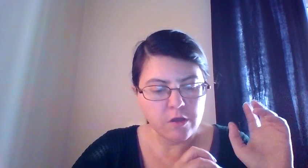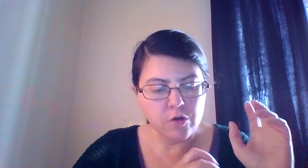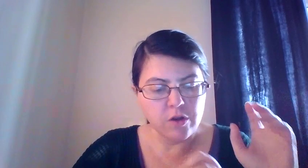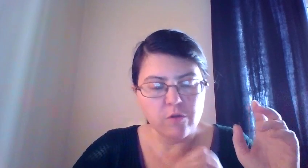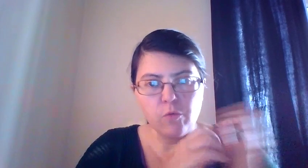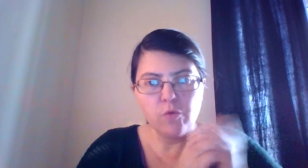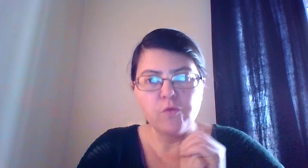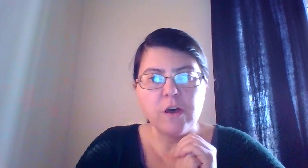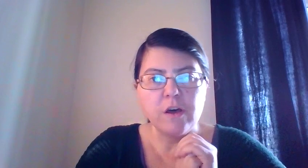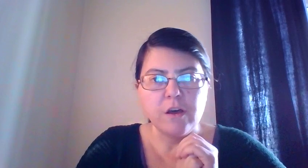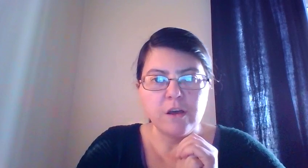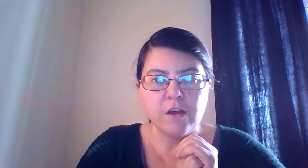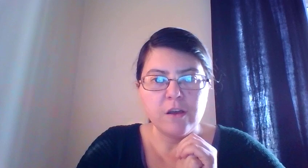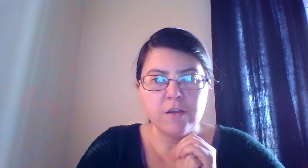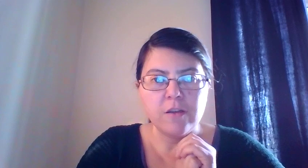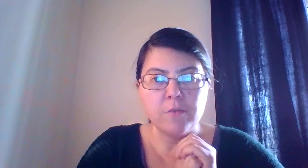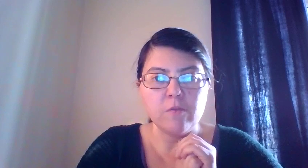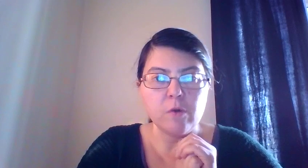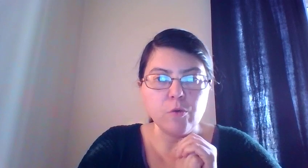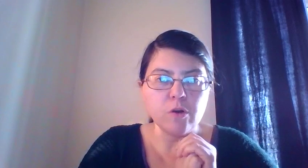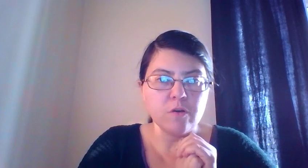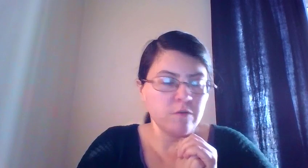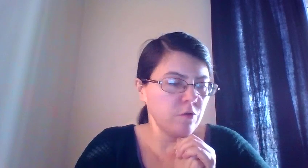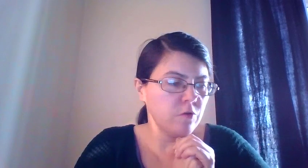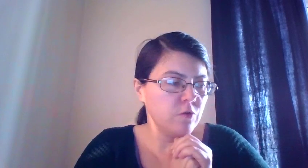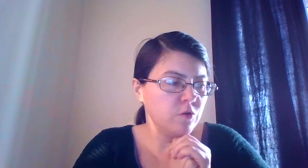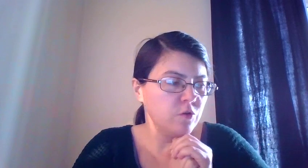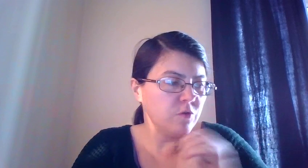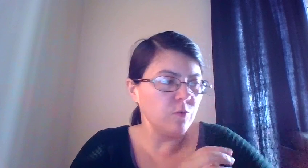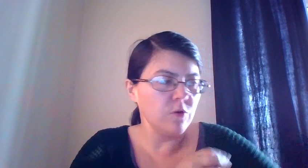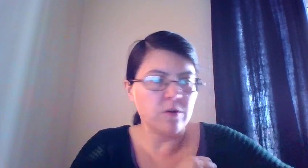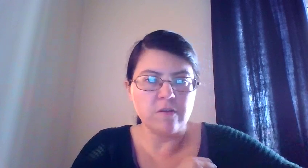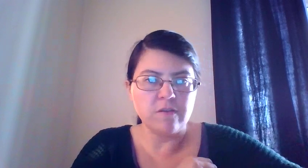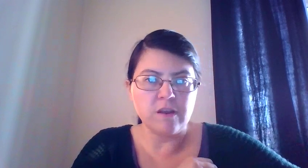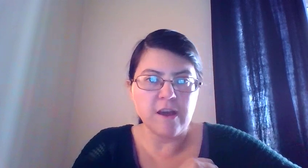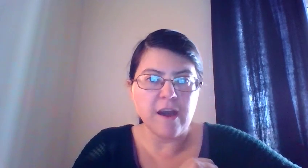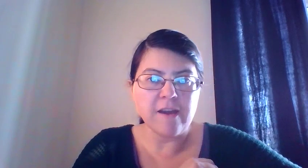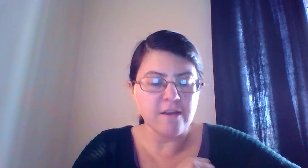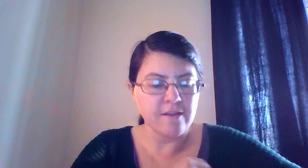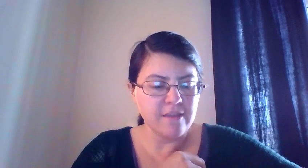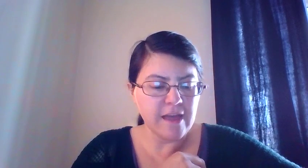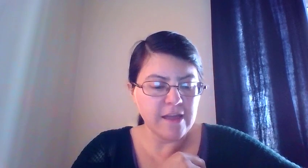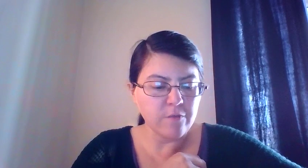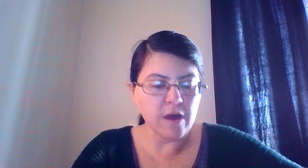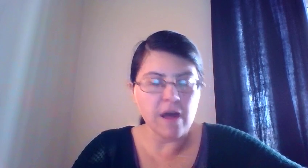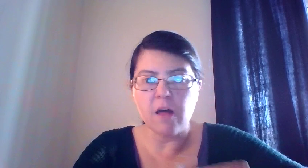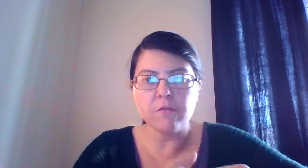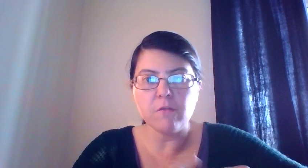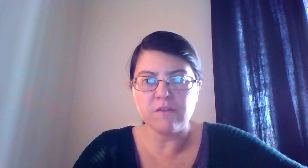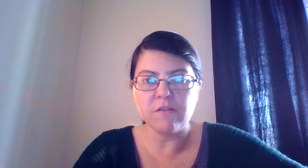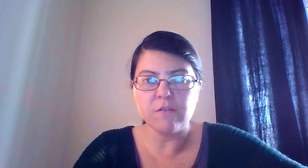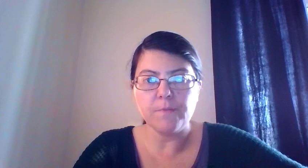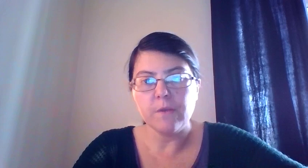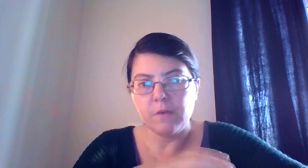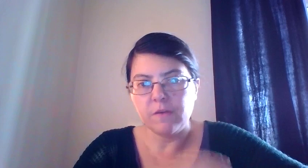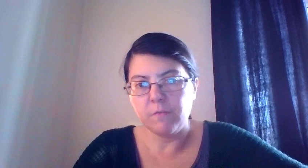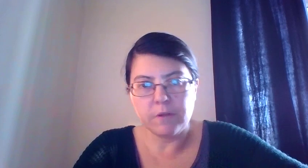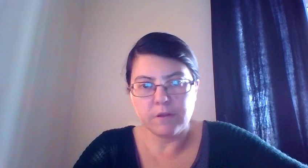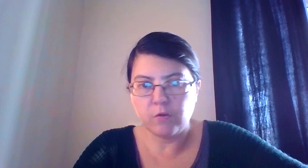you need to move the place where you work. So, used to work in city A and then for health reasons, because the building you